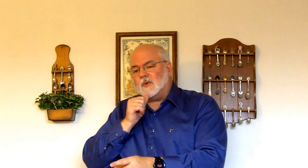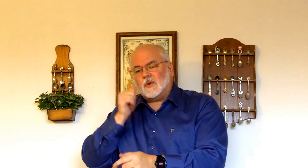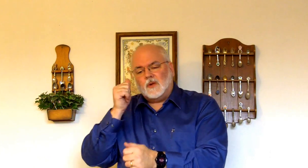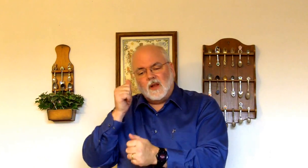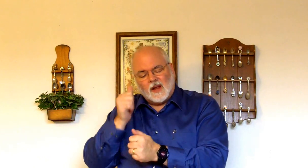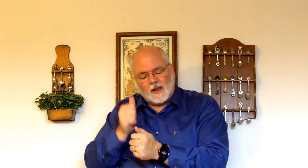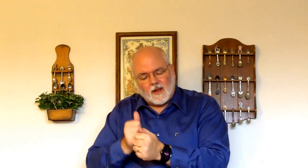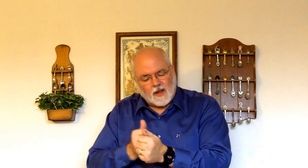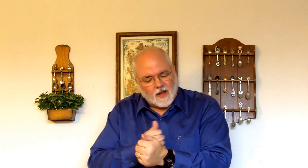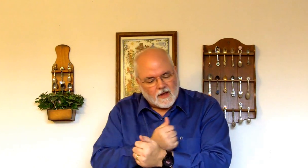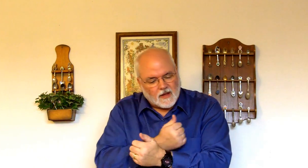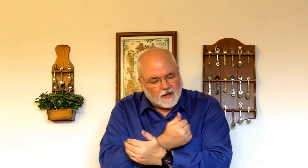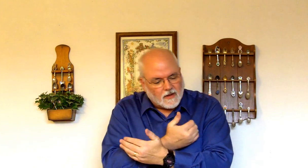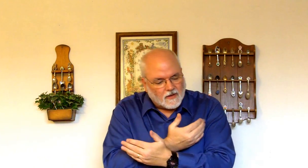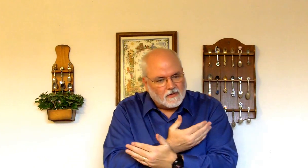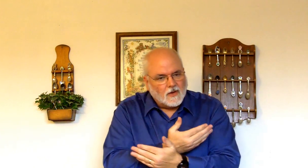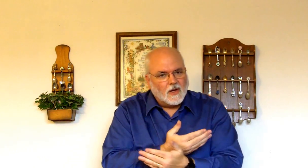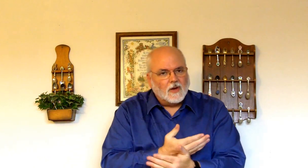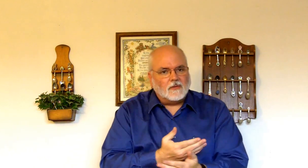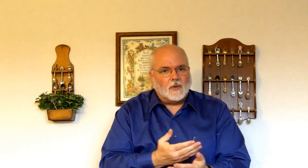everything